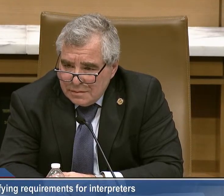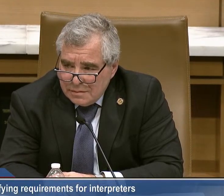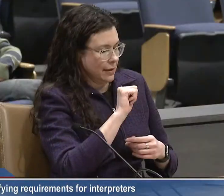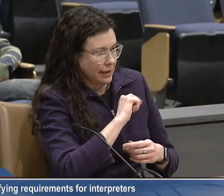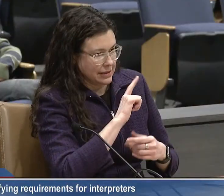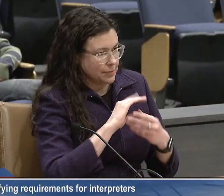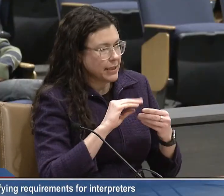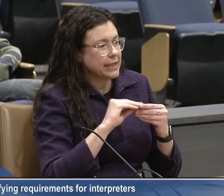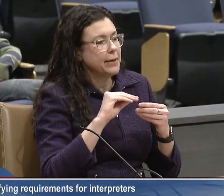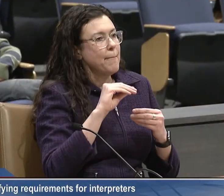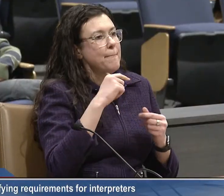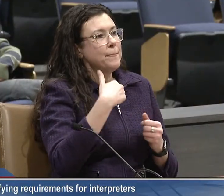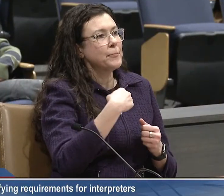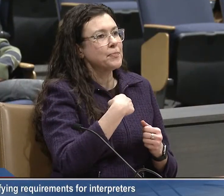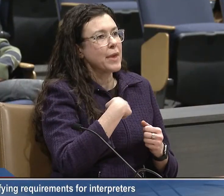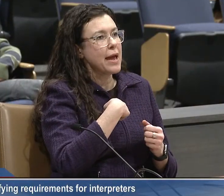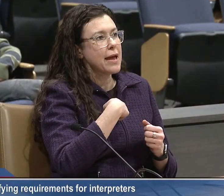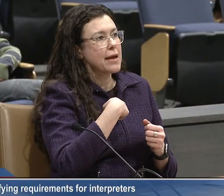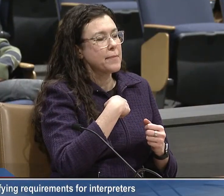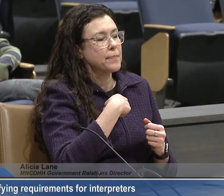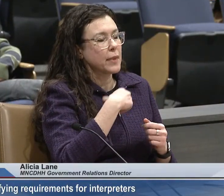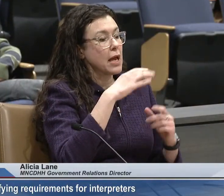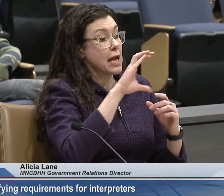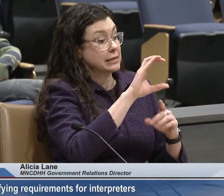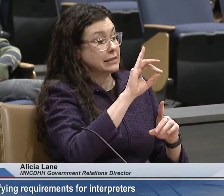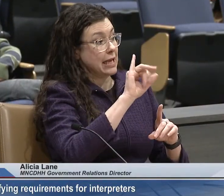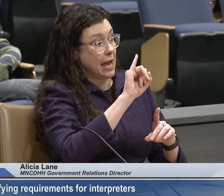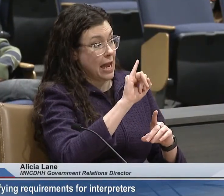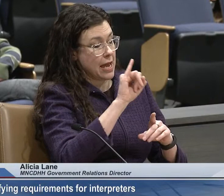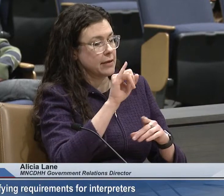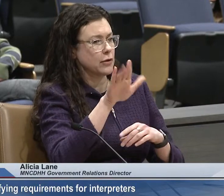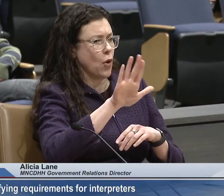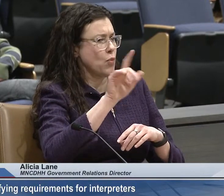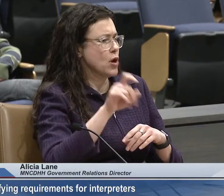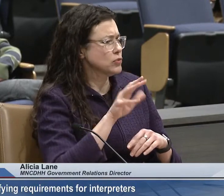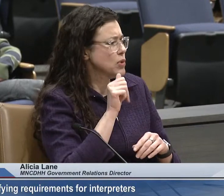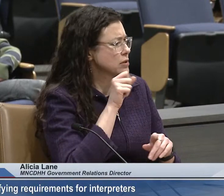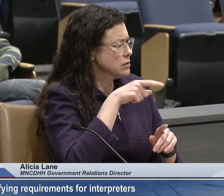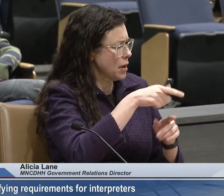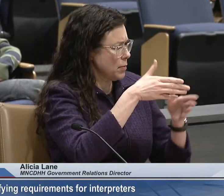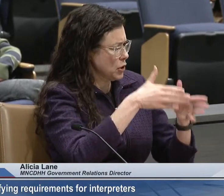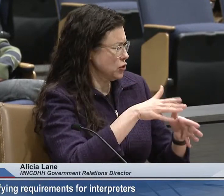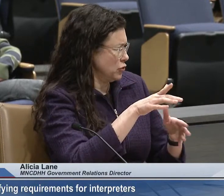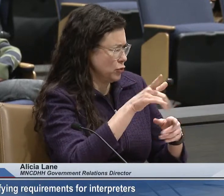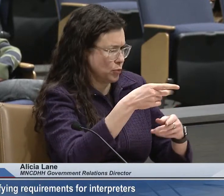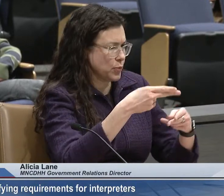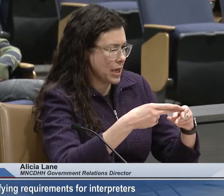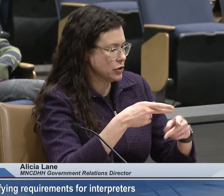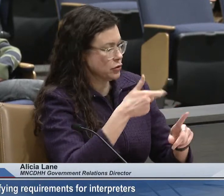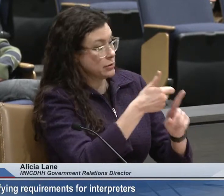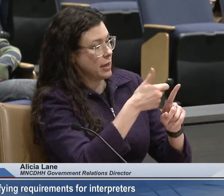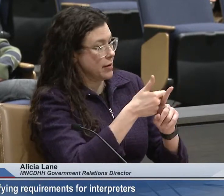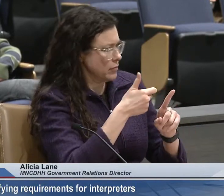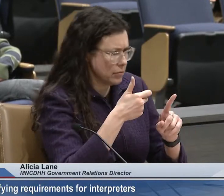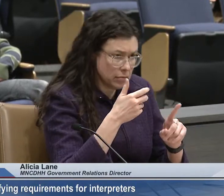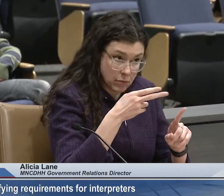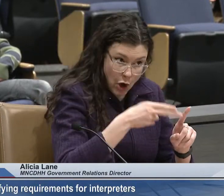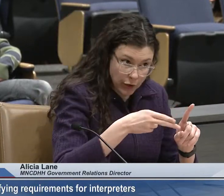So, again, my name is Alicia Lane, and a CDI, I believe your question that you mentioned was about an